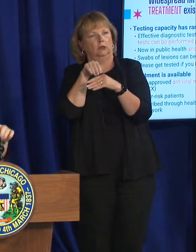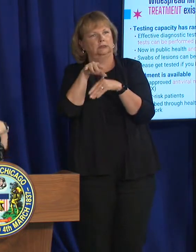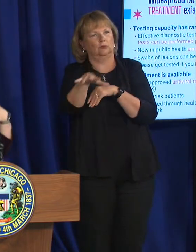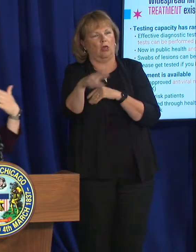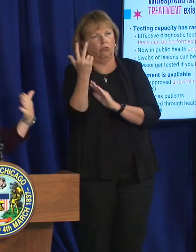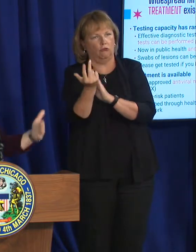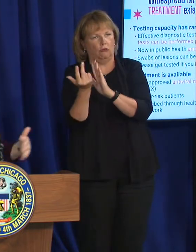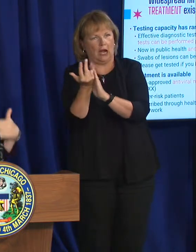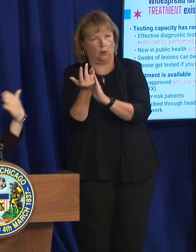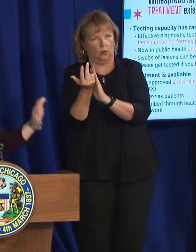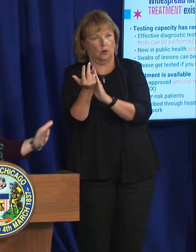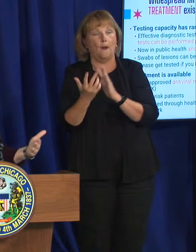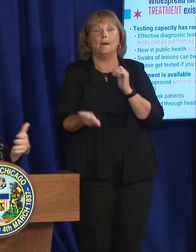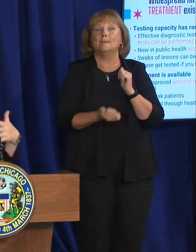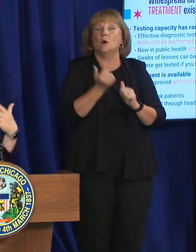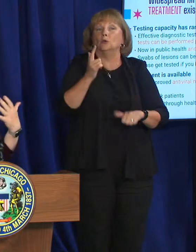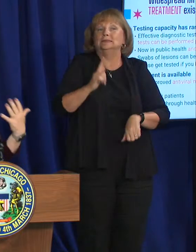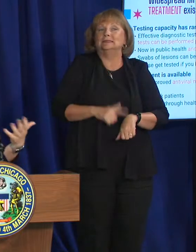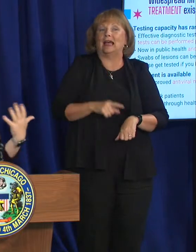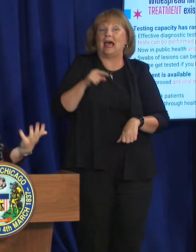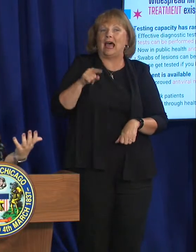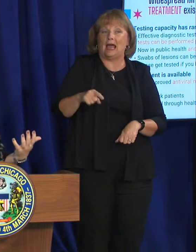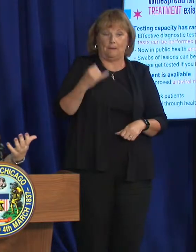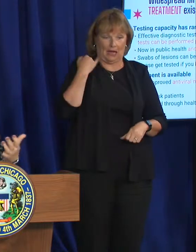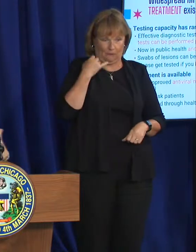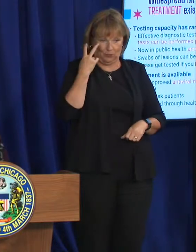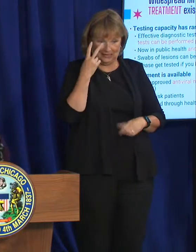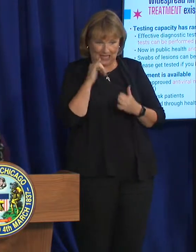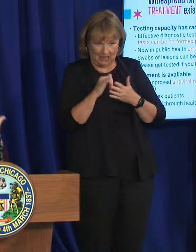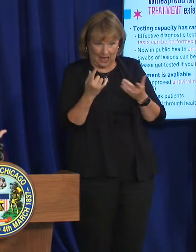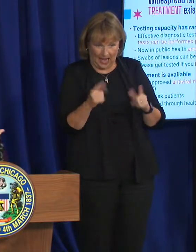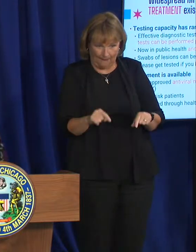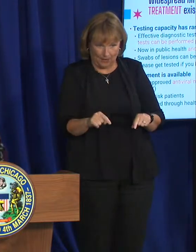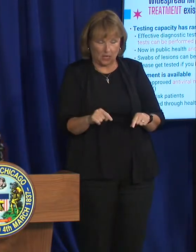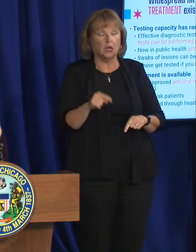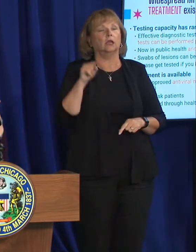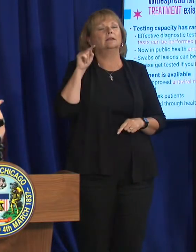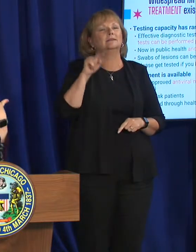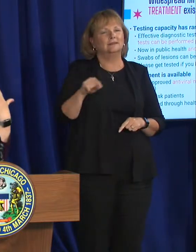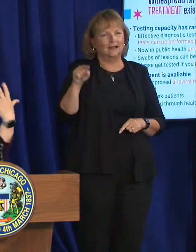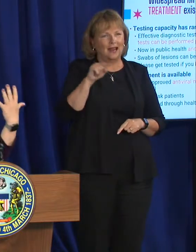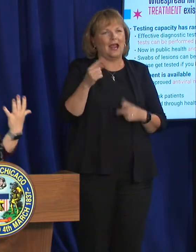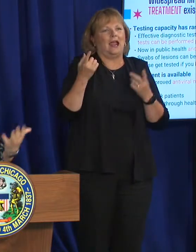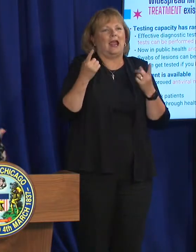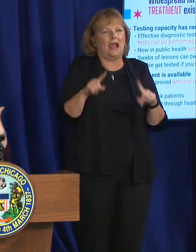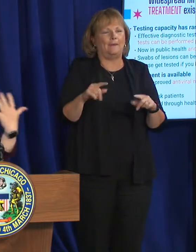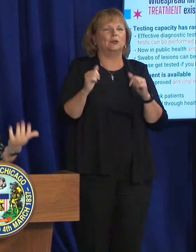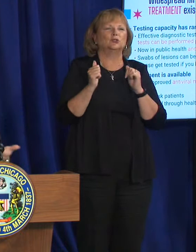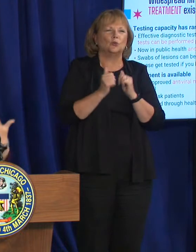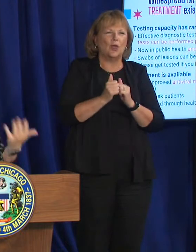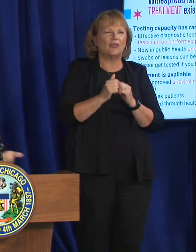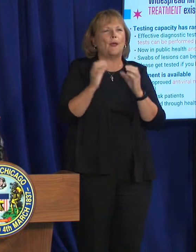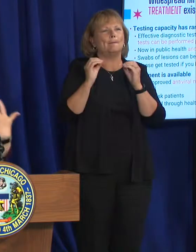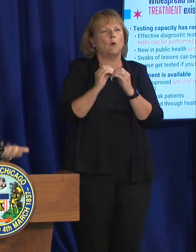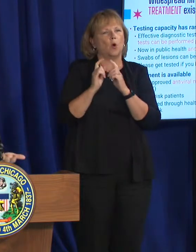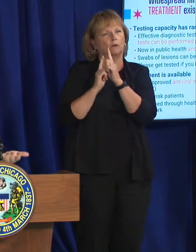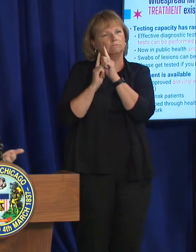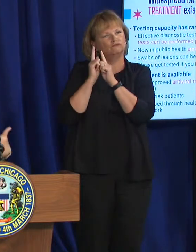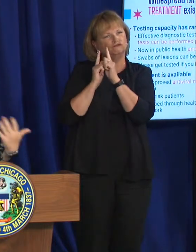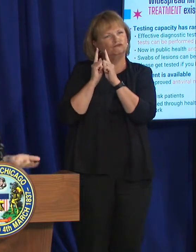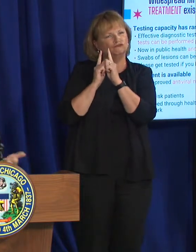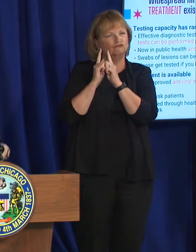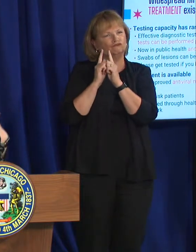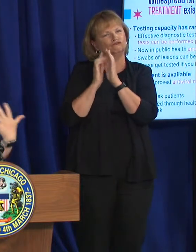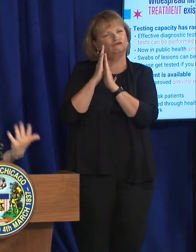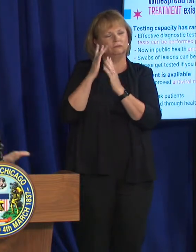contact. And most cases where we're seeing this are coming from much more intimate skin to